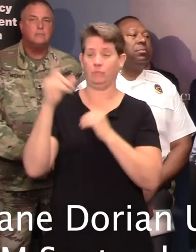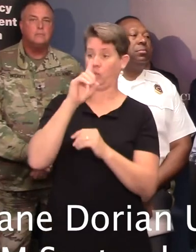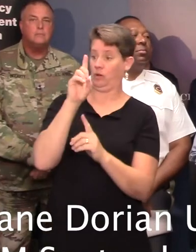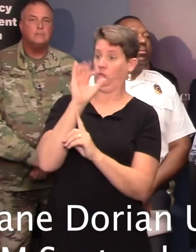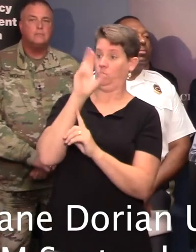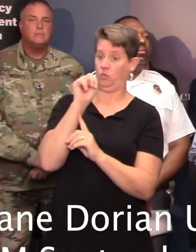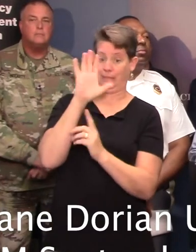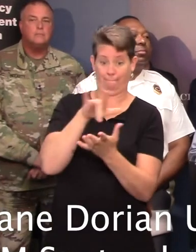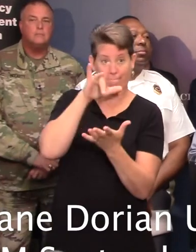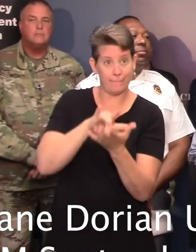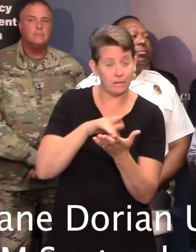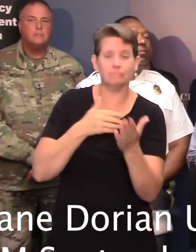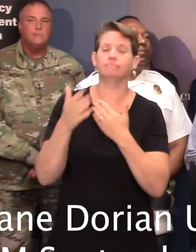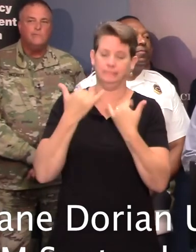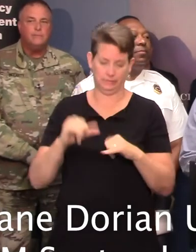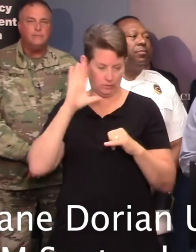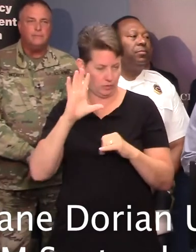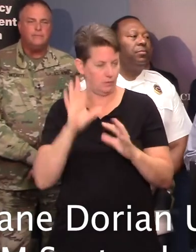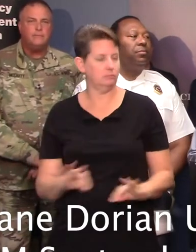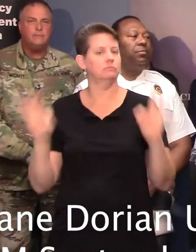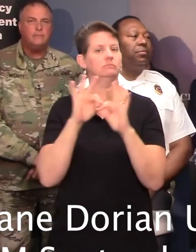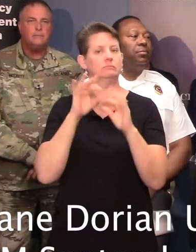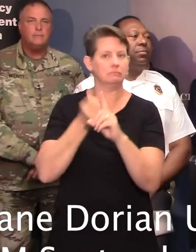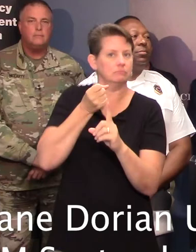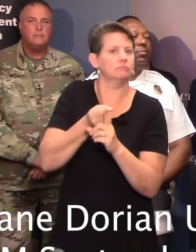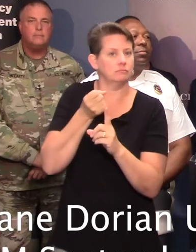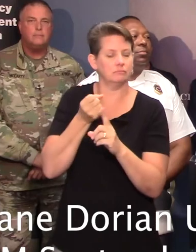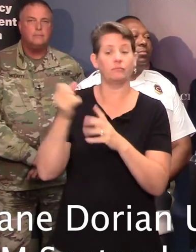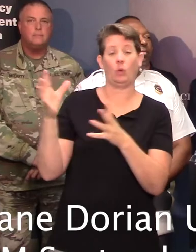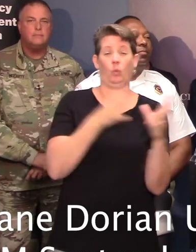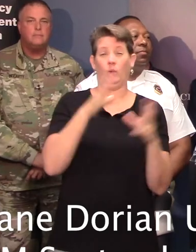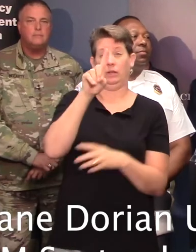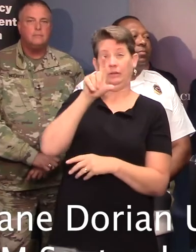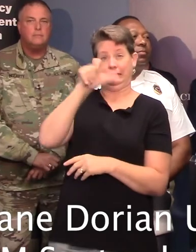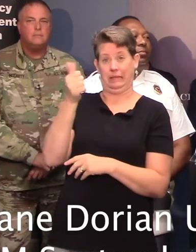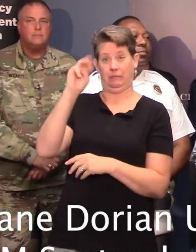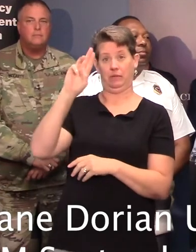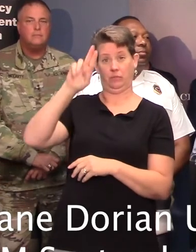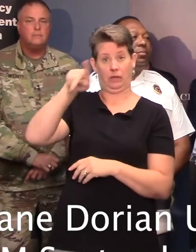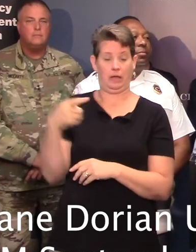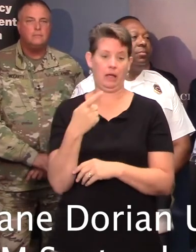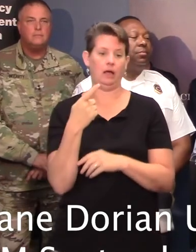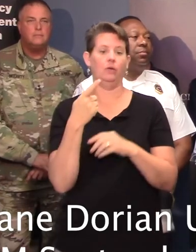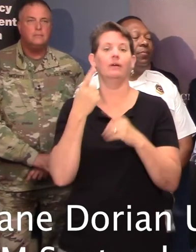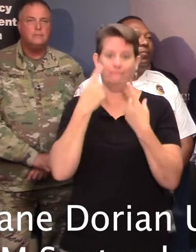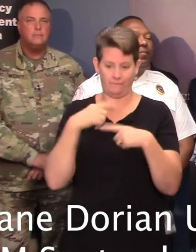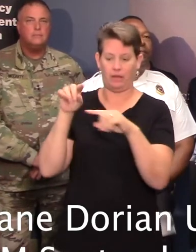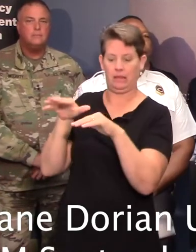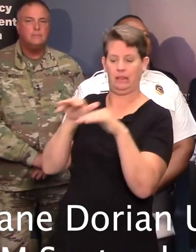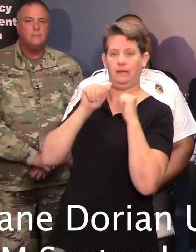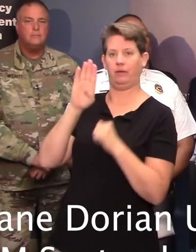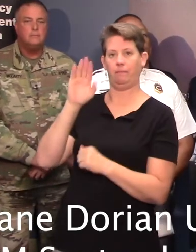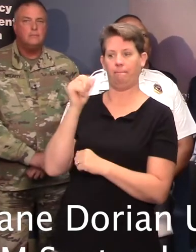Center. Currently, again, Dorian has winds of 110 miles an hour. It's finally starting to pull away from the northern Bahamas. Speeds are only